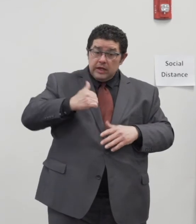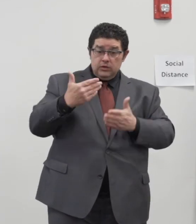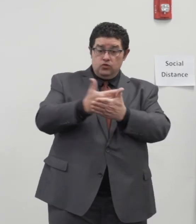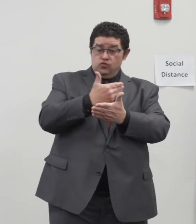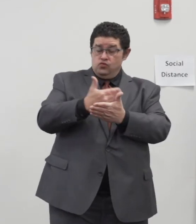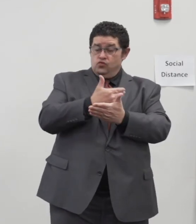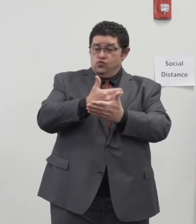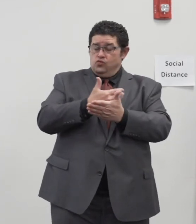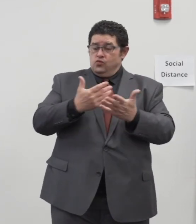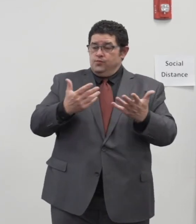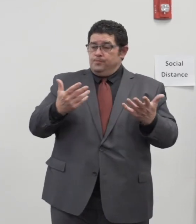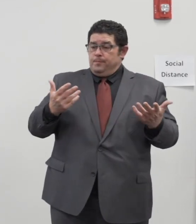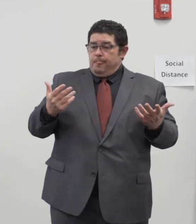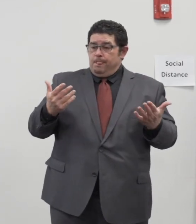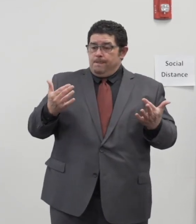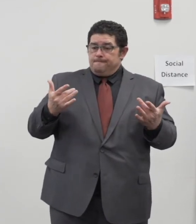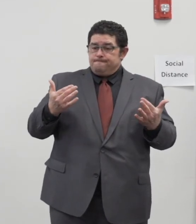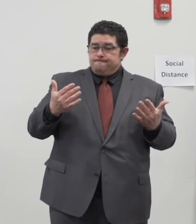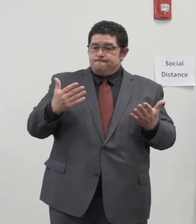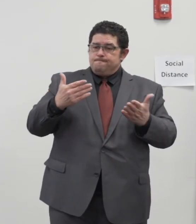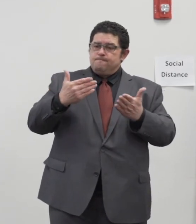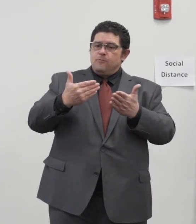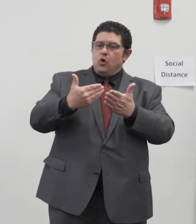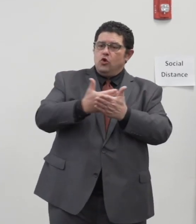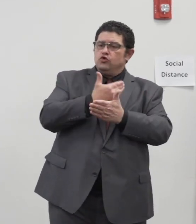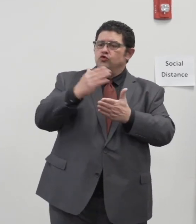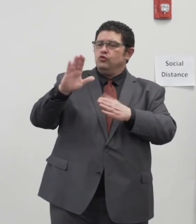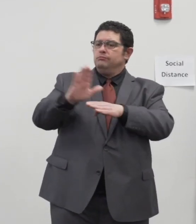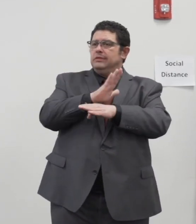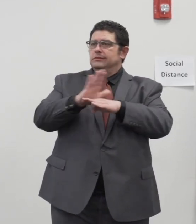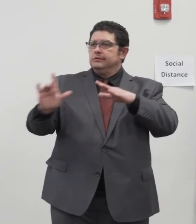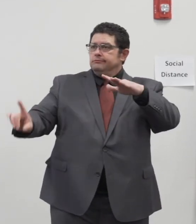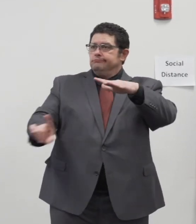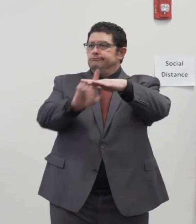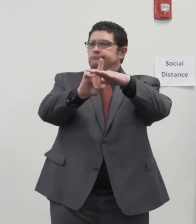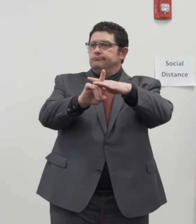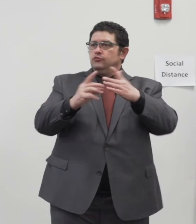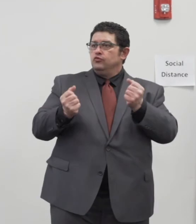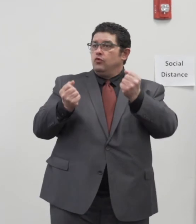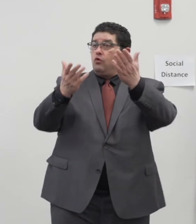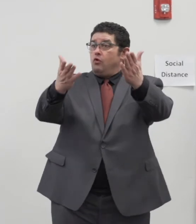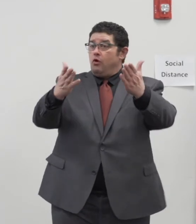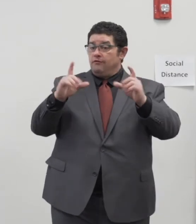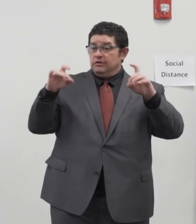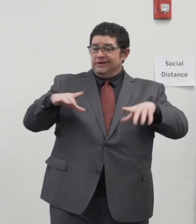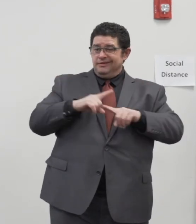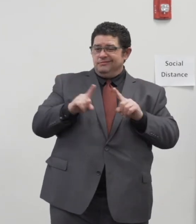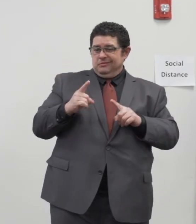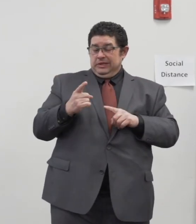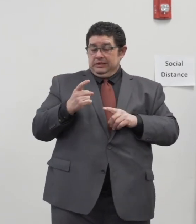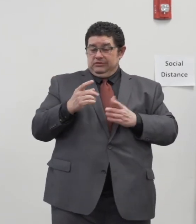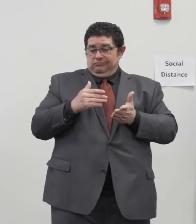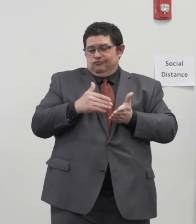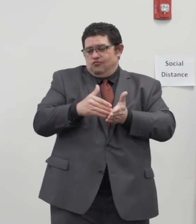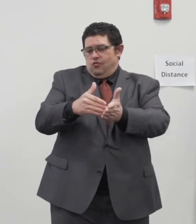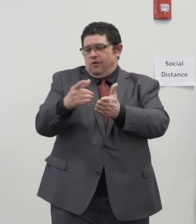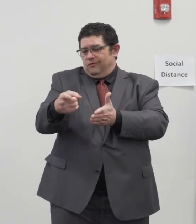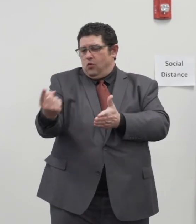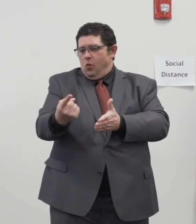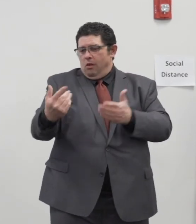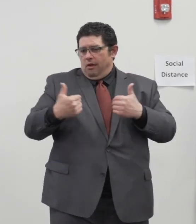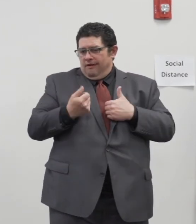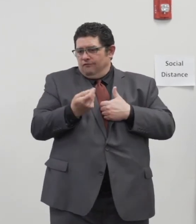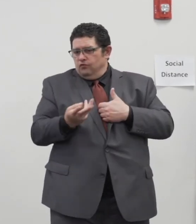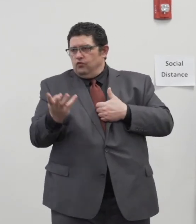new a new entity comes onto the market to offer tests but they generally only have a handful because they also struggle to purchase